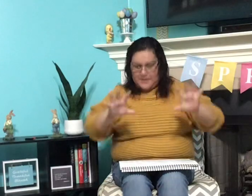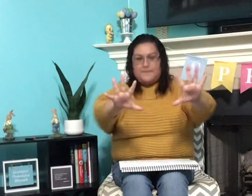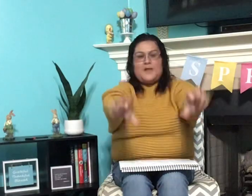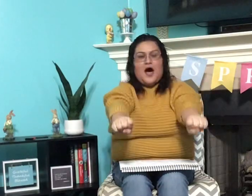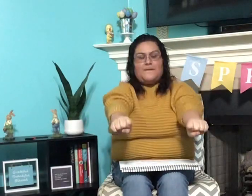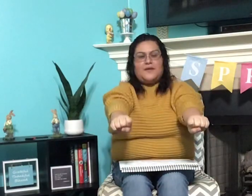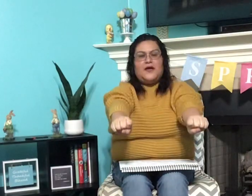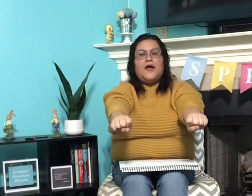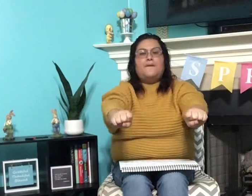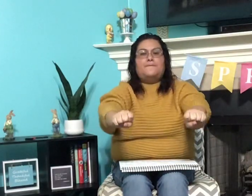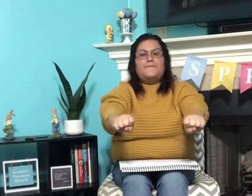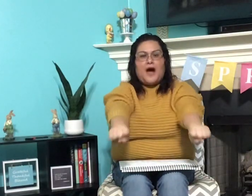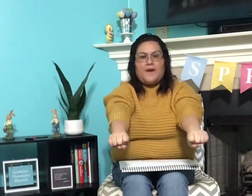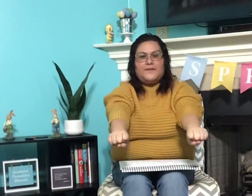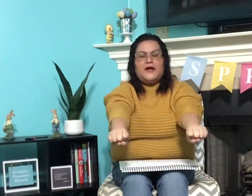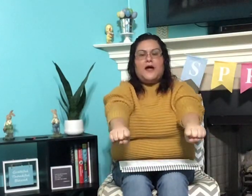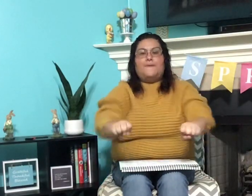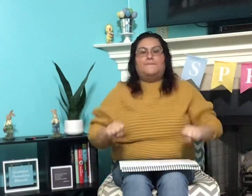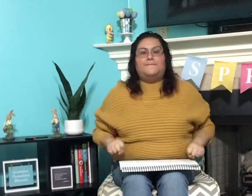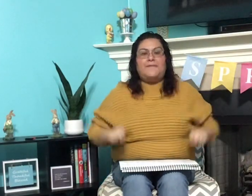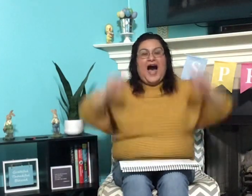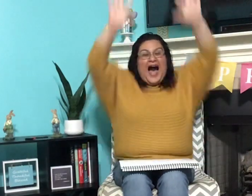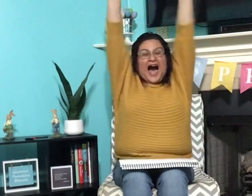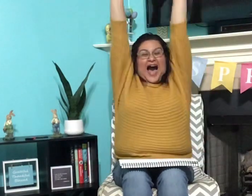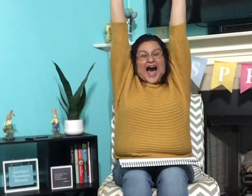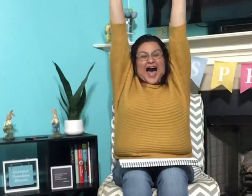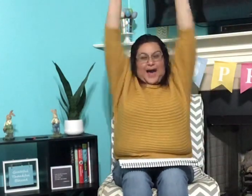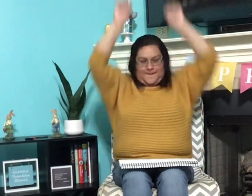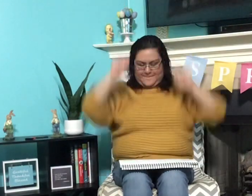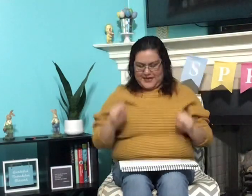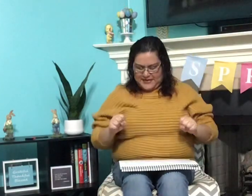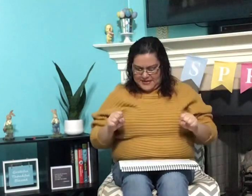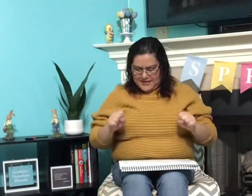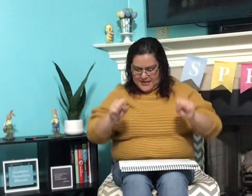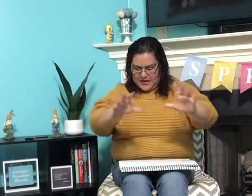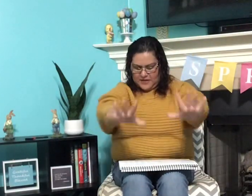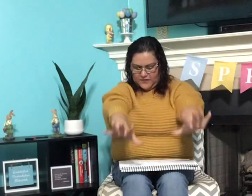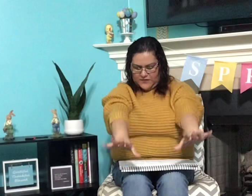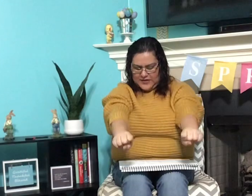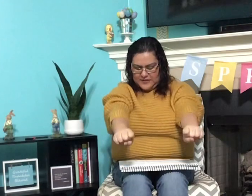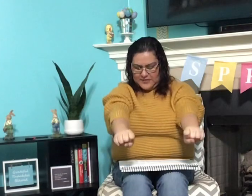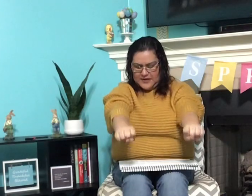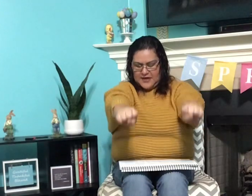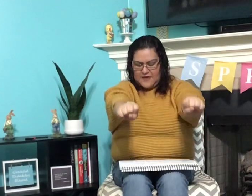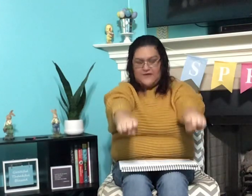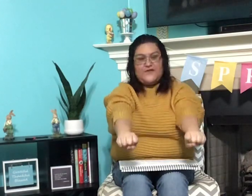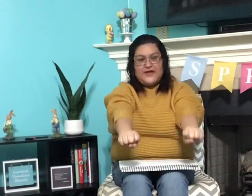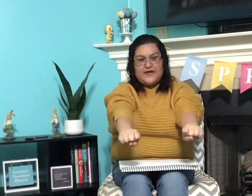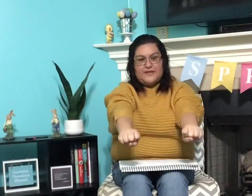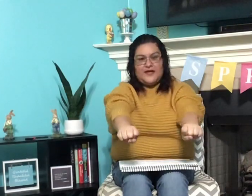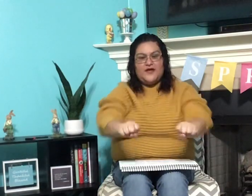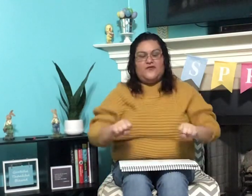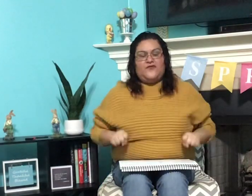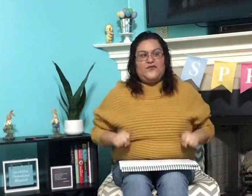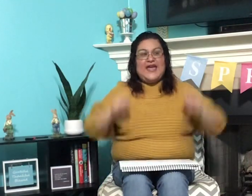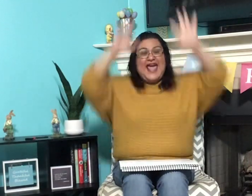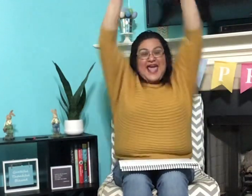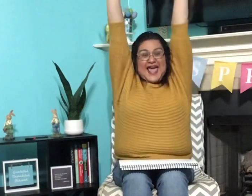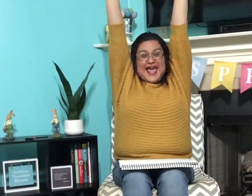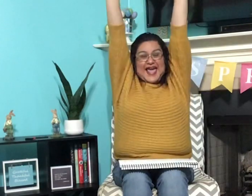mop, mop, m, ah, p, fib, fib, f, eh,